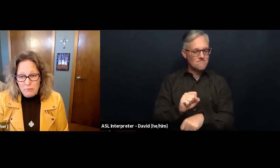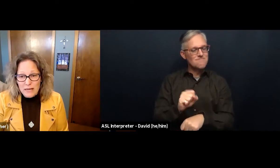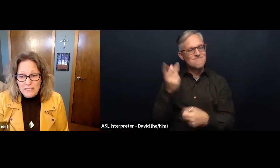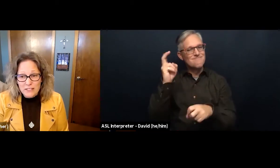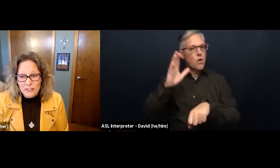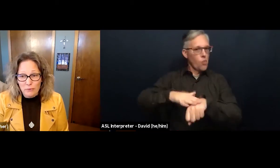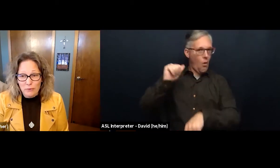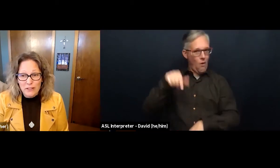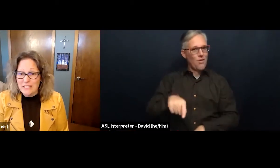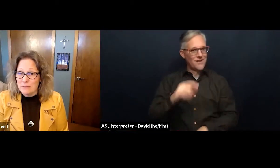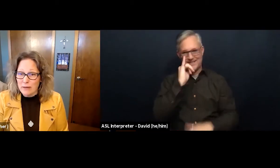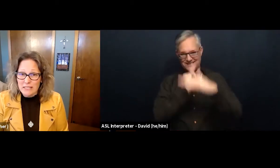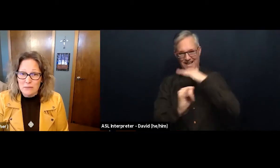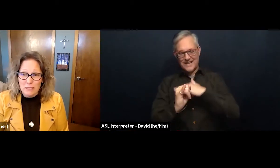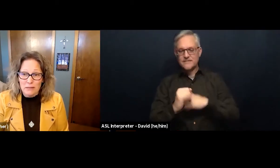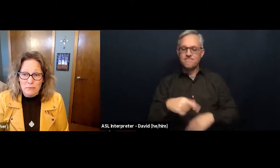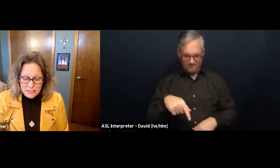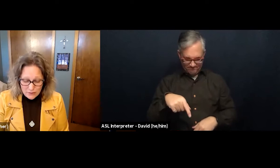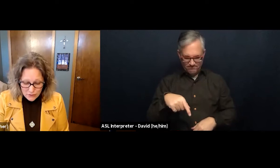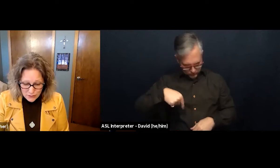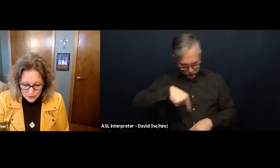Message that really is meant to be misunderstood.